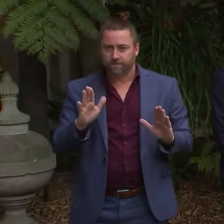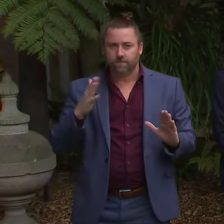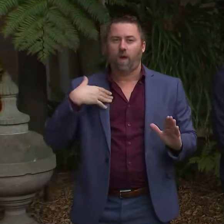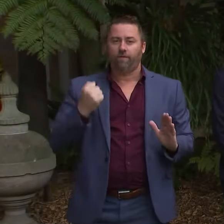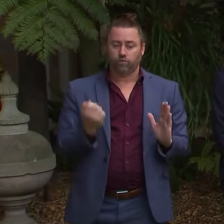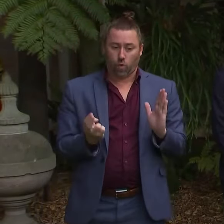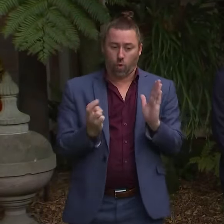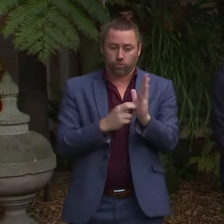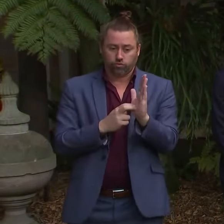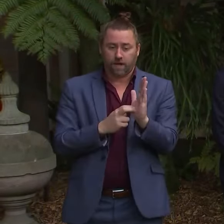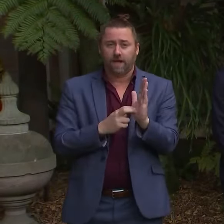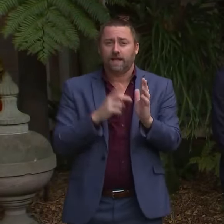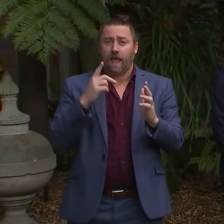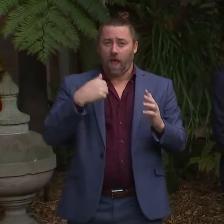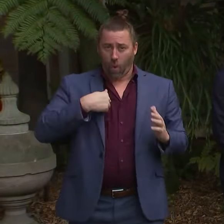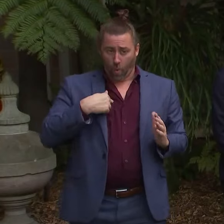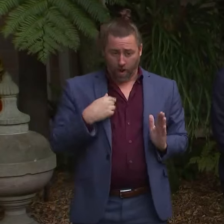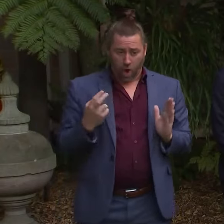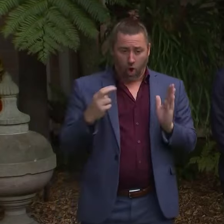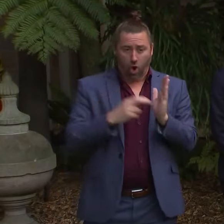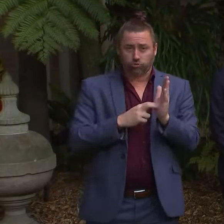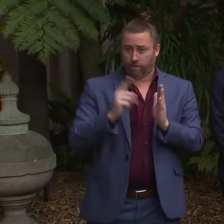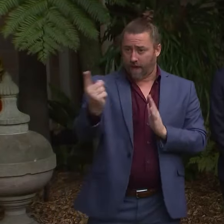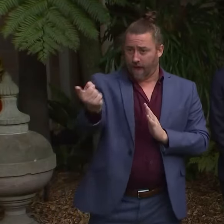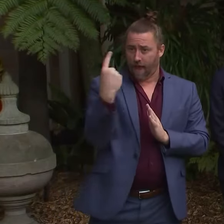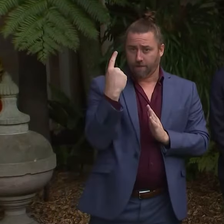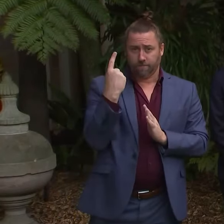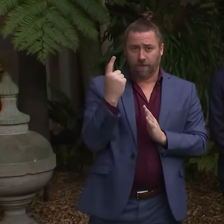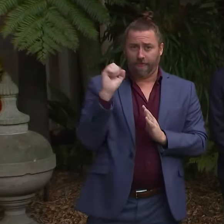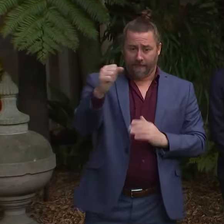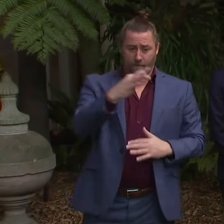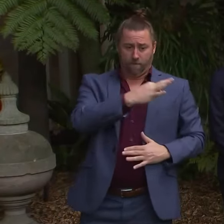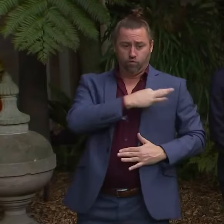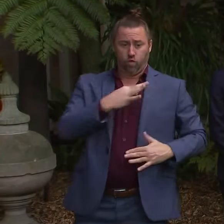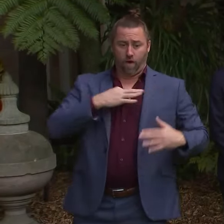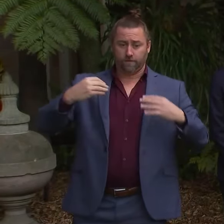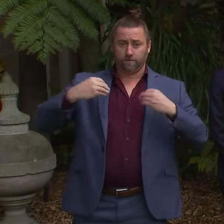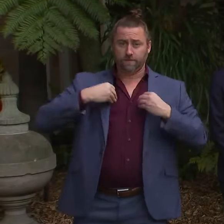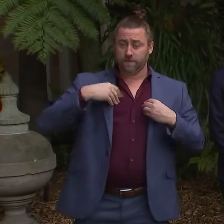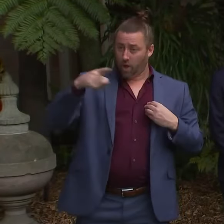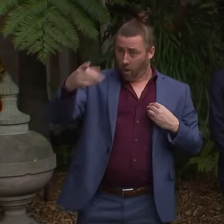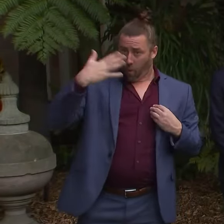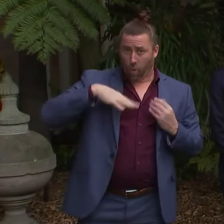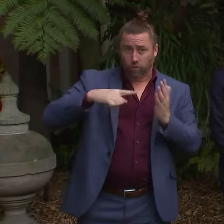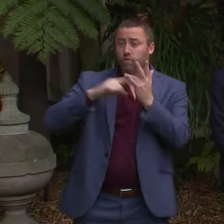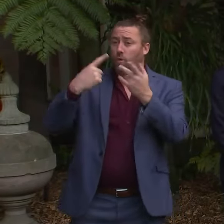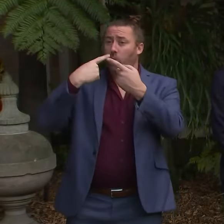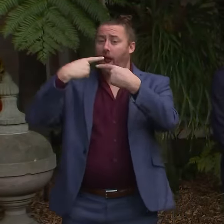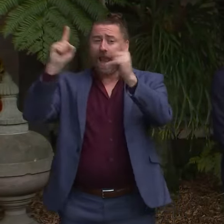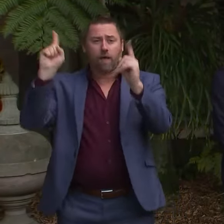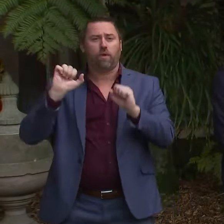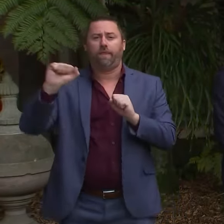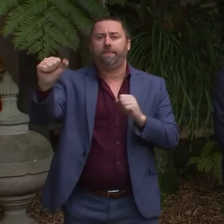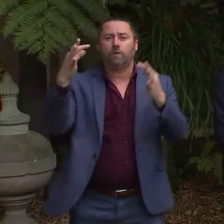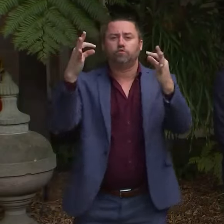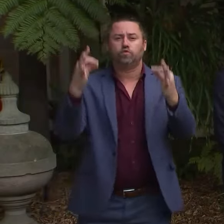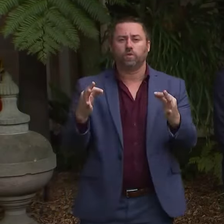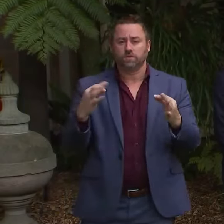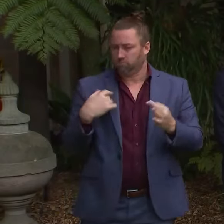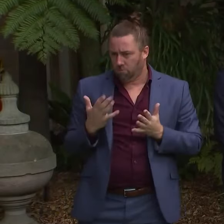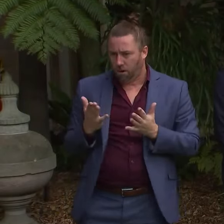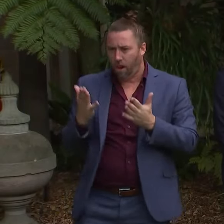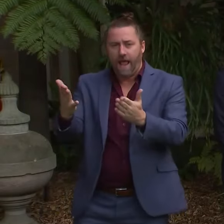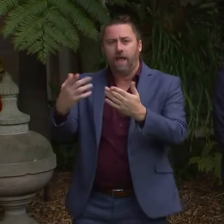the contractual arrangements. If the party that we're contracting with is willing to have that information publicly released, then obviously